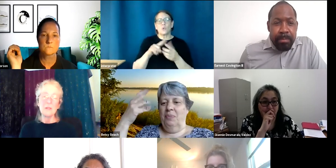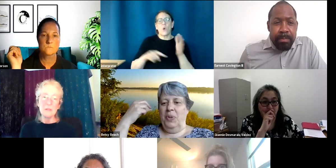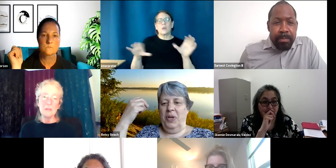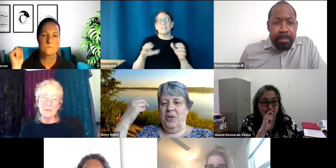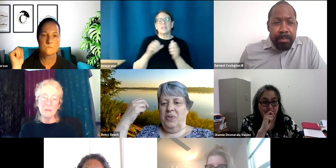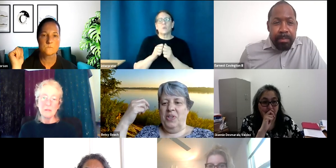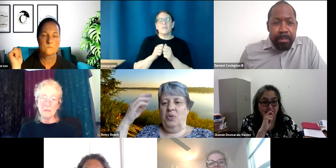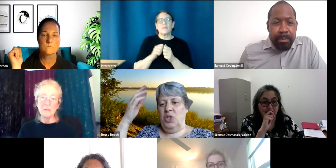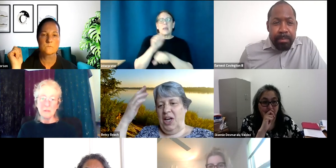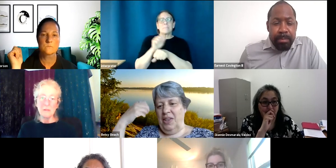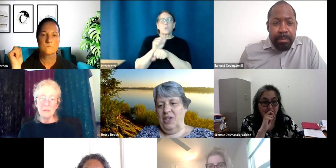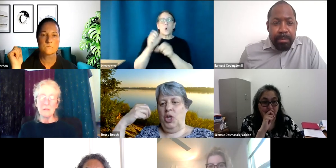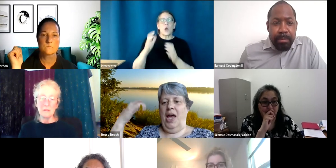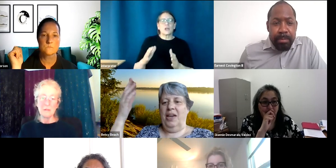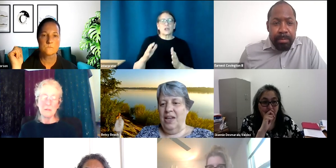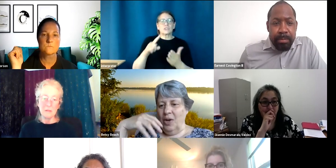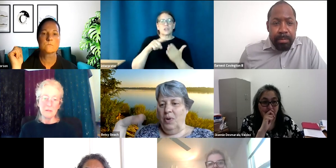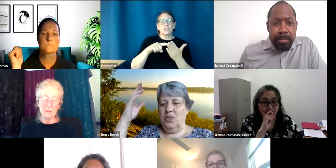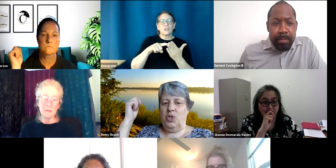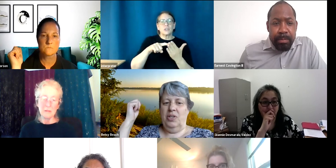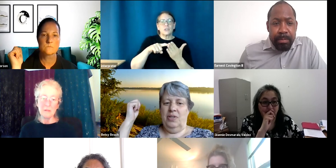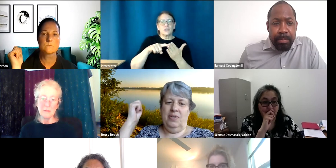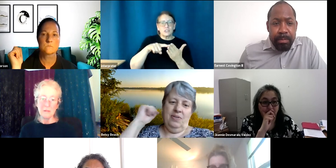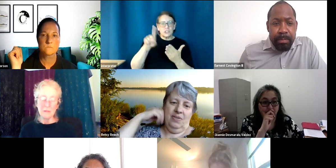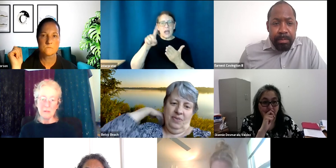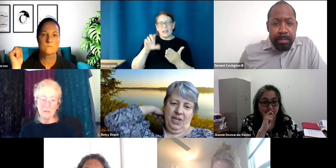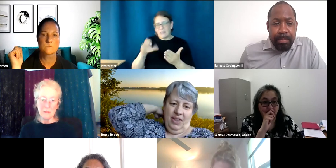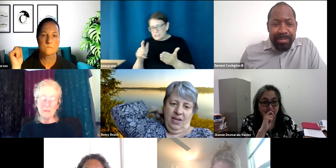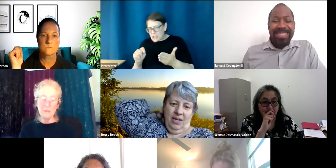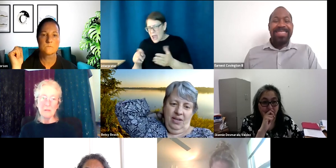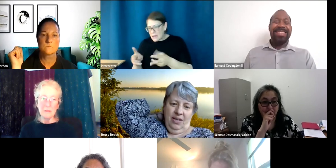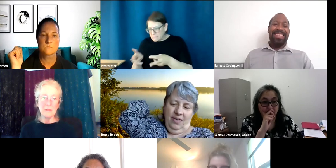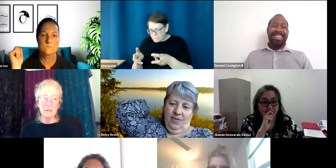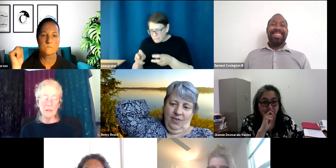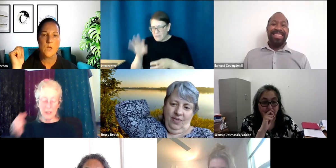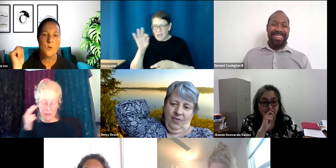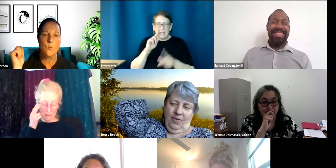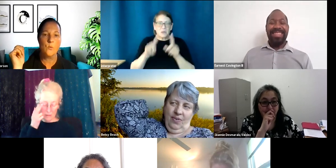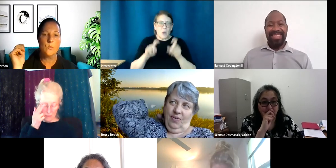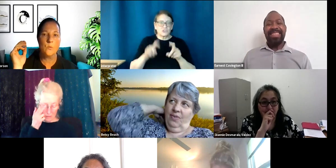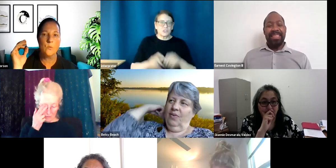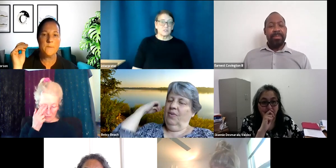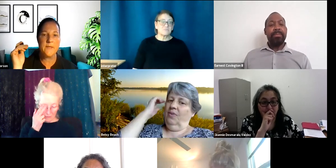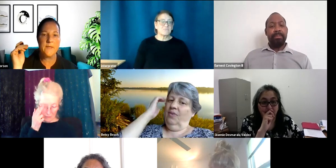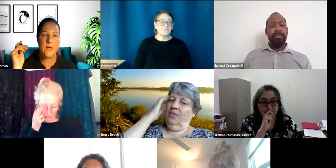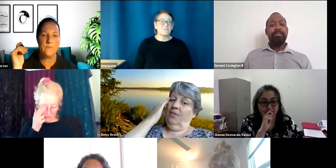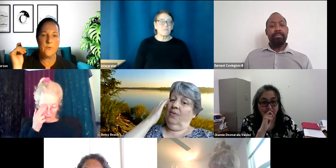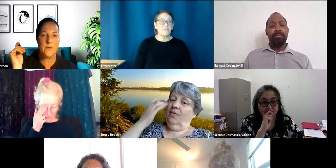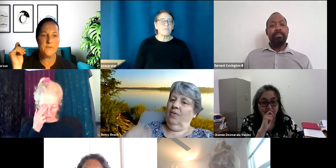employers, you know, checking the chat, getting questions and stuff like that. Yeah. Yep. Would it be helpful,